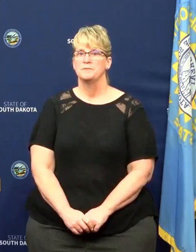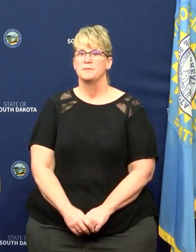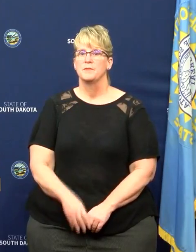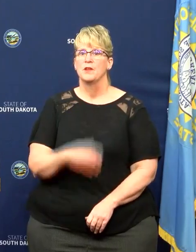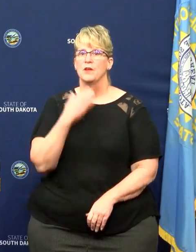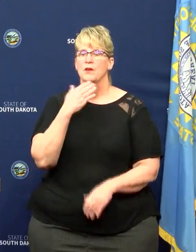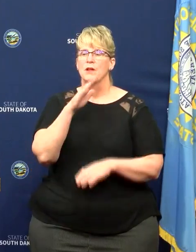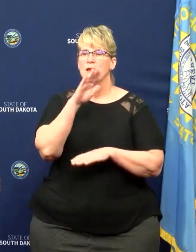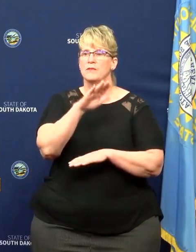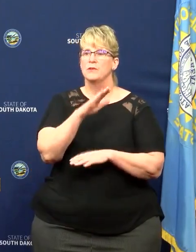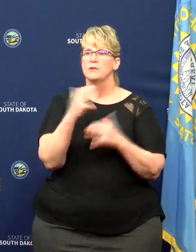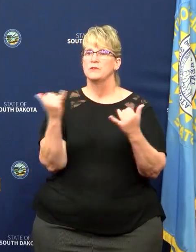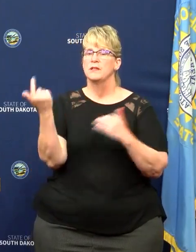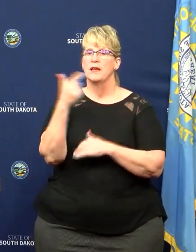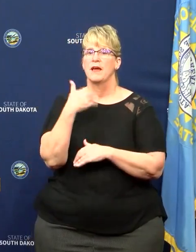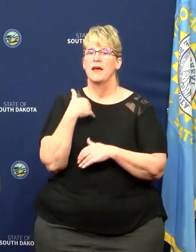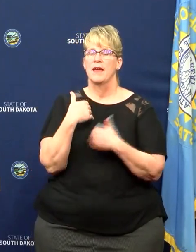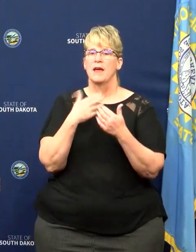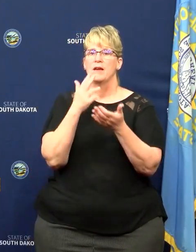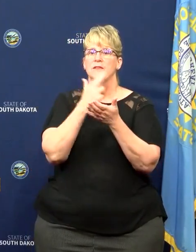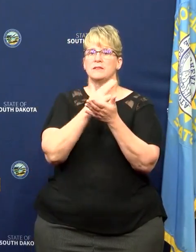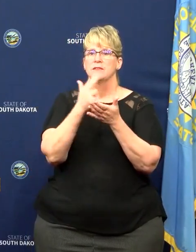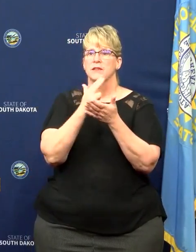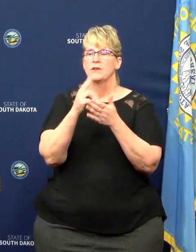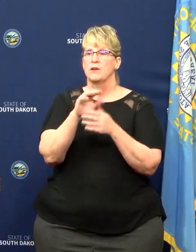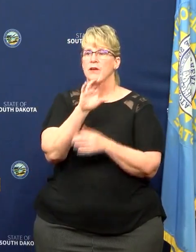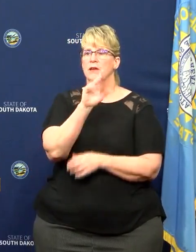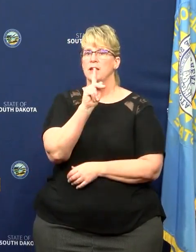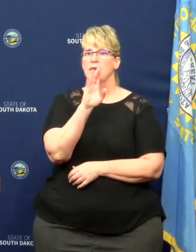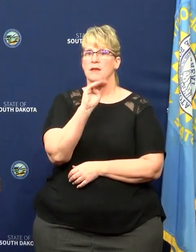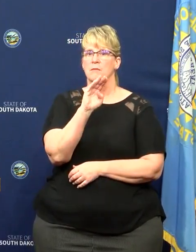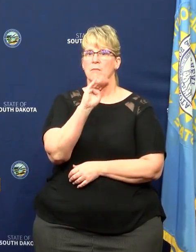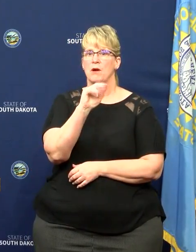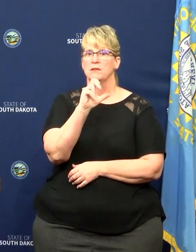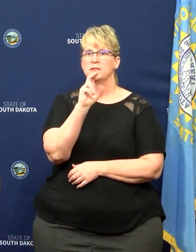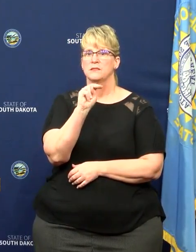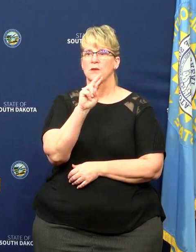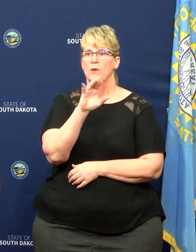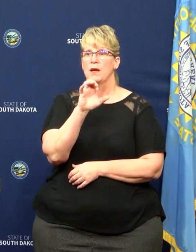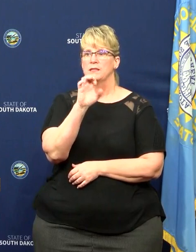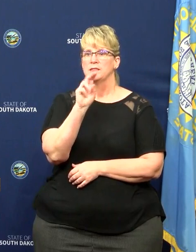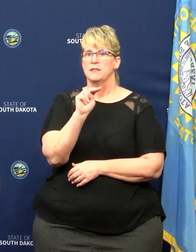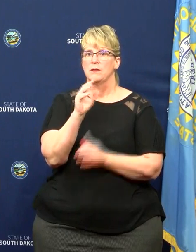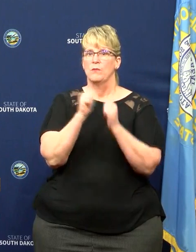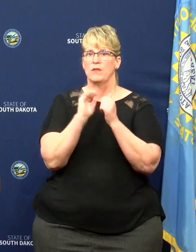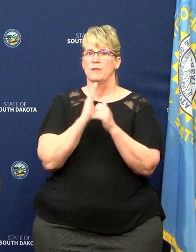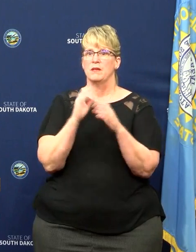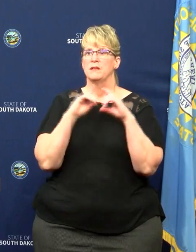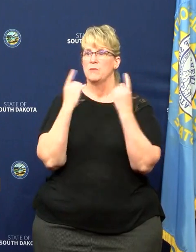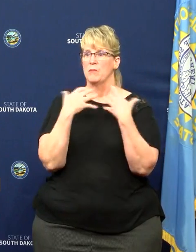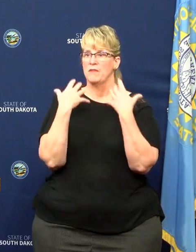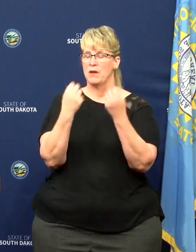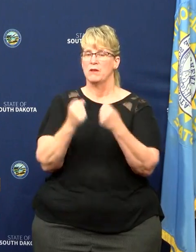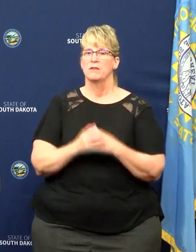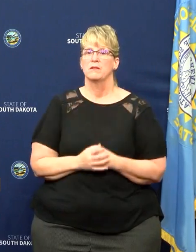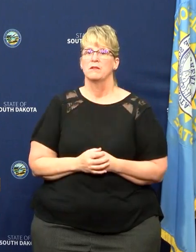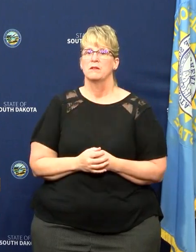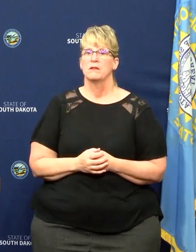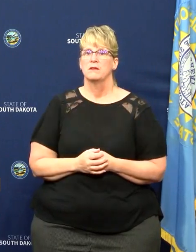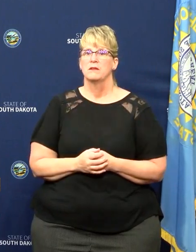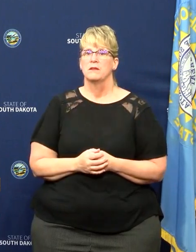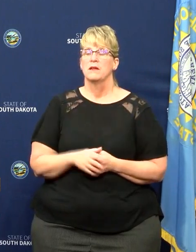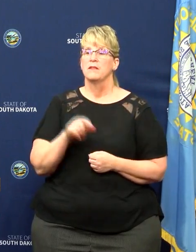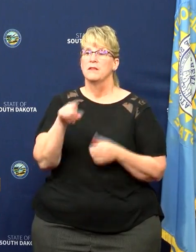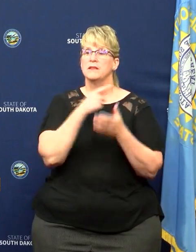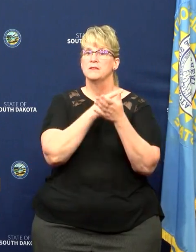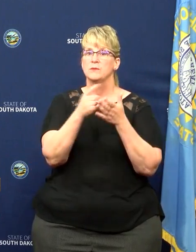Good afternoon. Today I'm joined by the Secretary of Health, Kim Malson-Risden, and going into this week, I knew there would be some questions